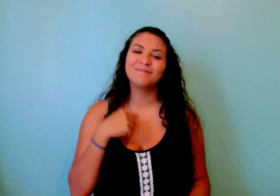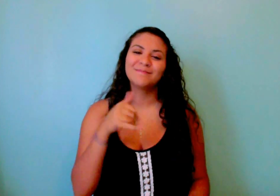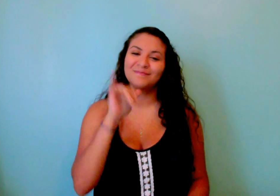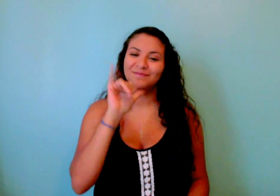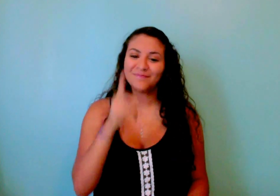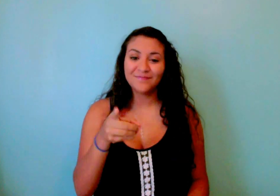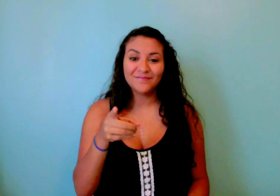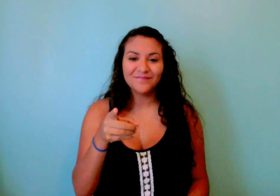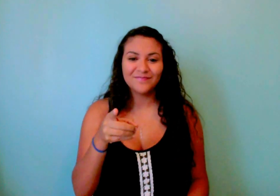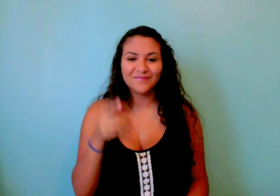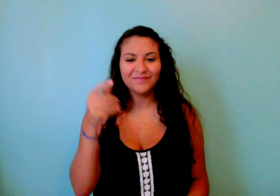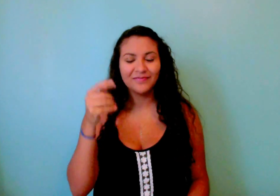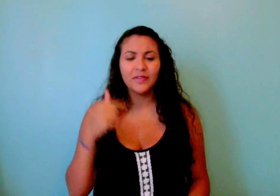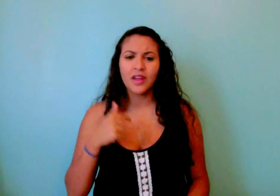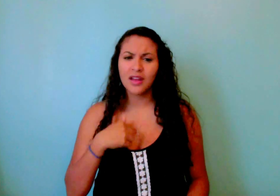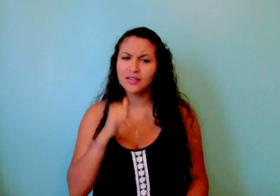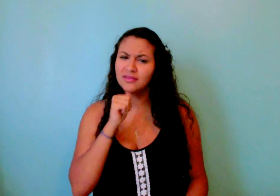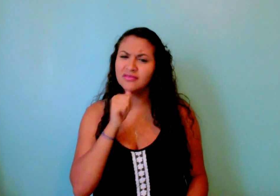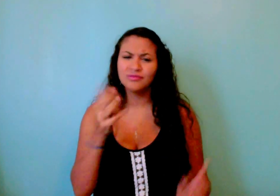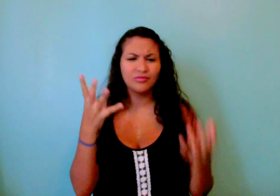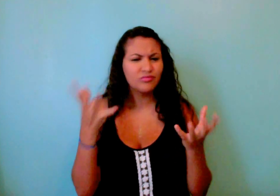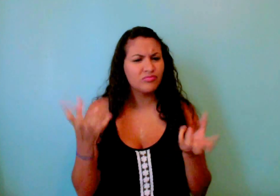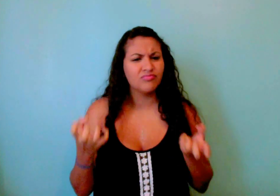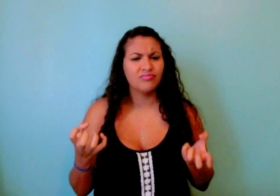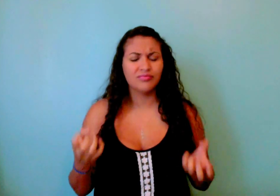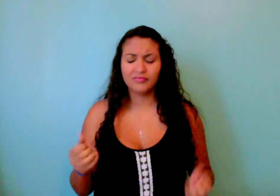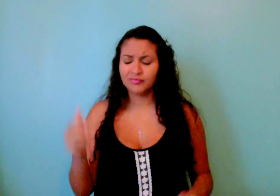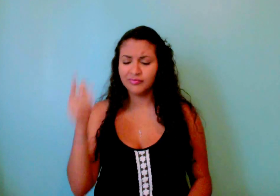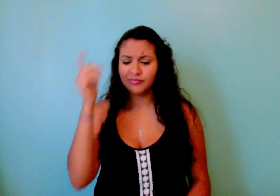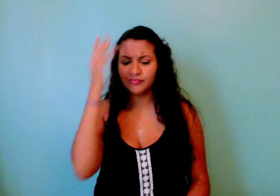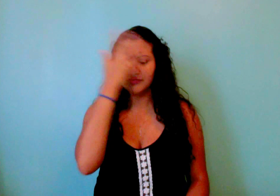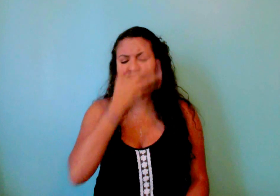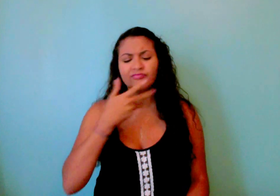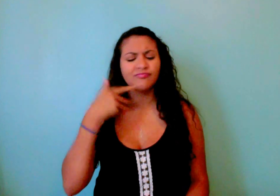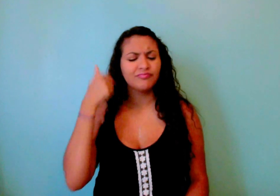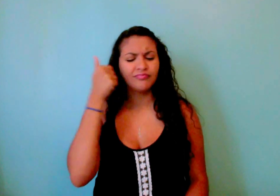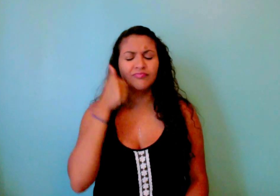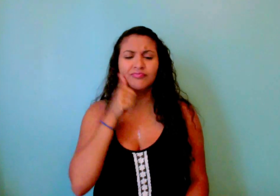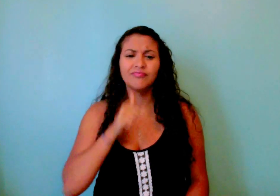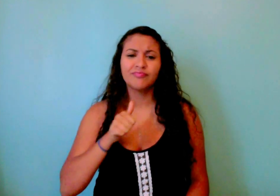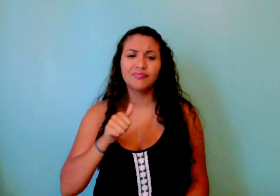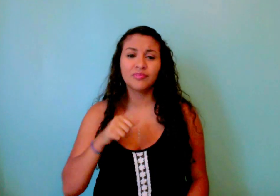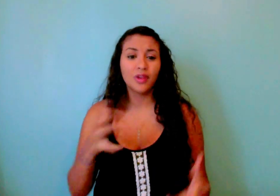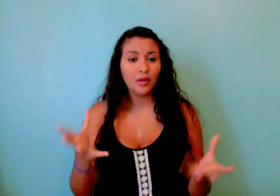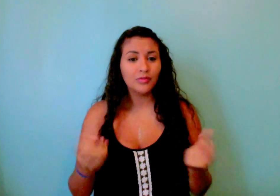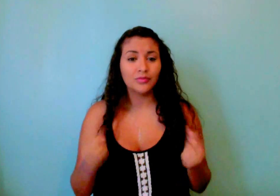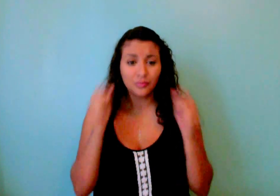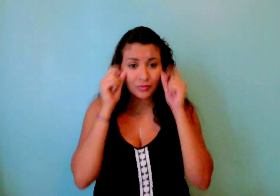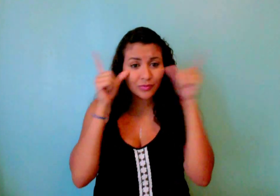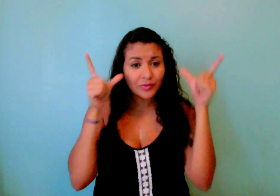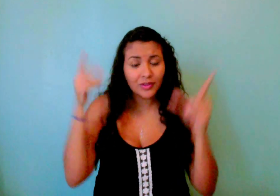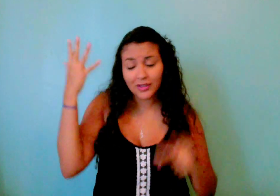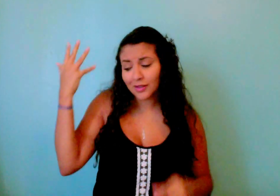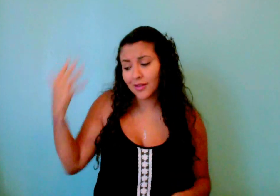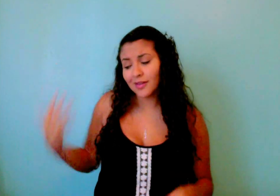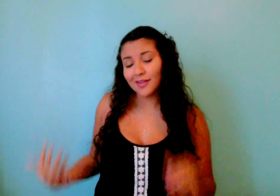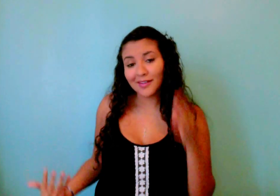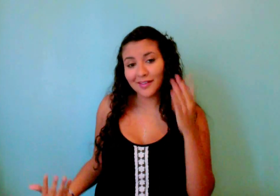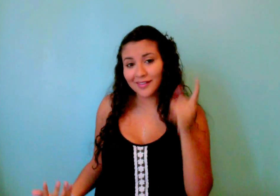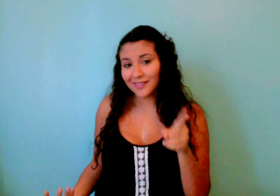No, I don't just want any pretty face Wanna wake up next to yours each